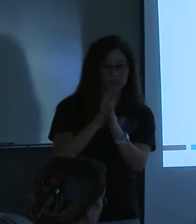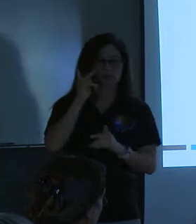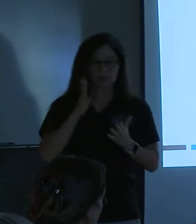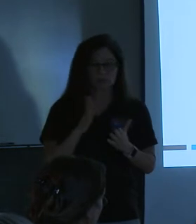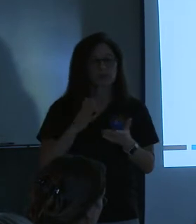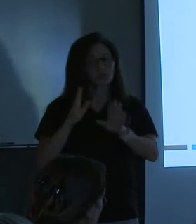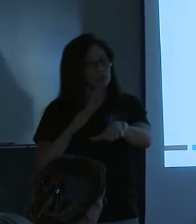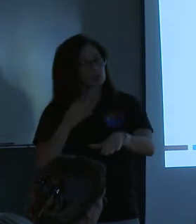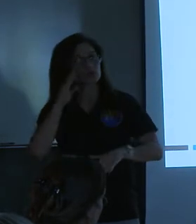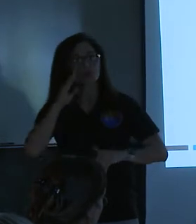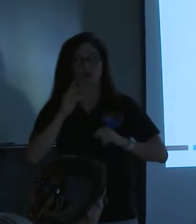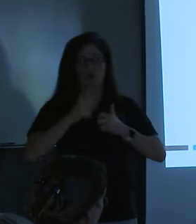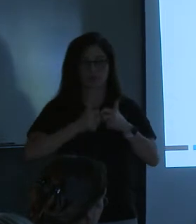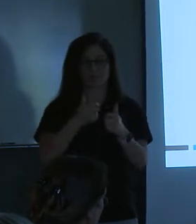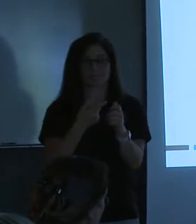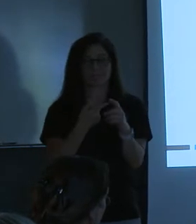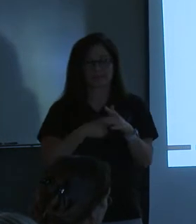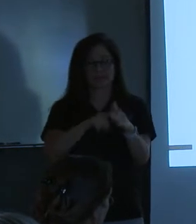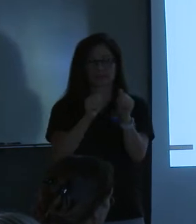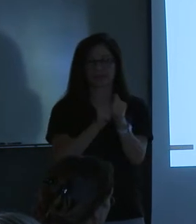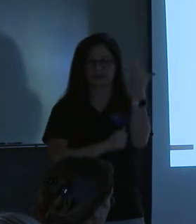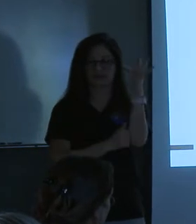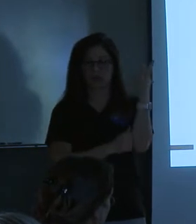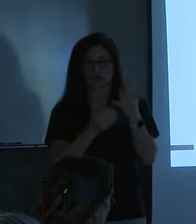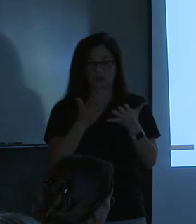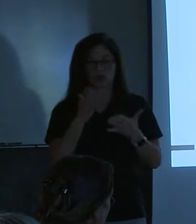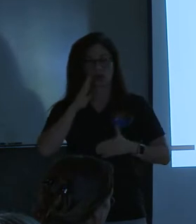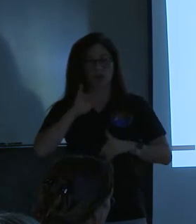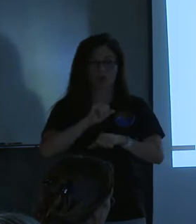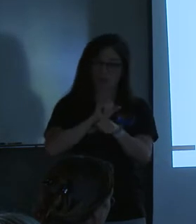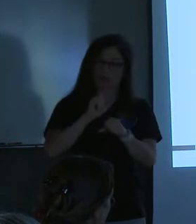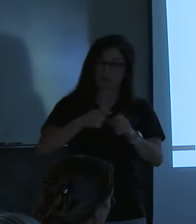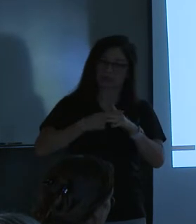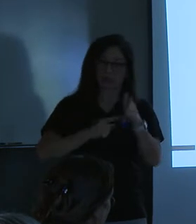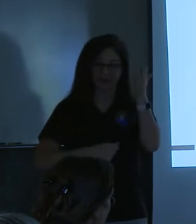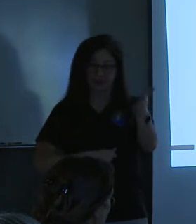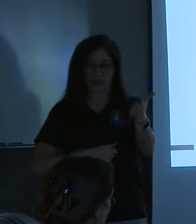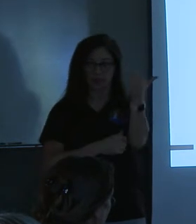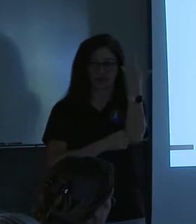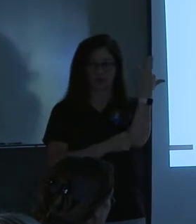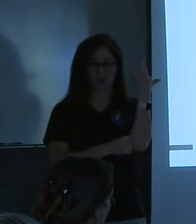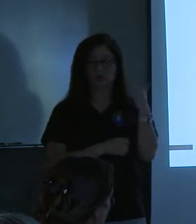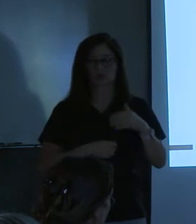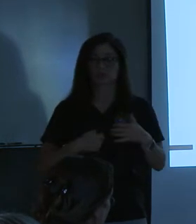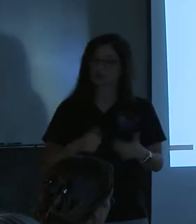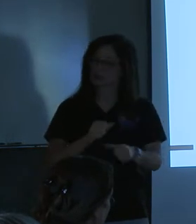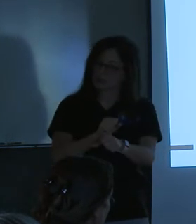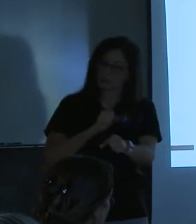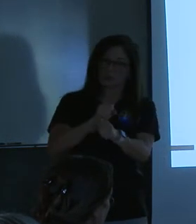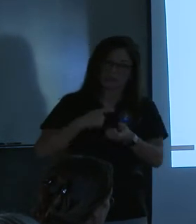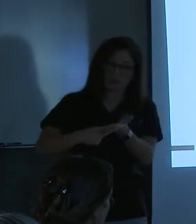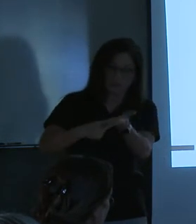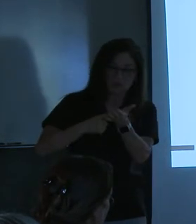know the problem starts in the Forest Service. And we know the work needs to start there. And it took a lot of